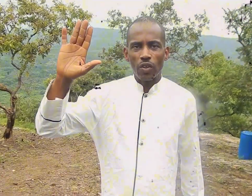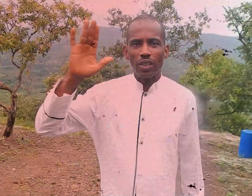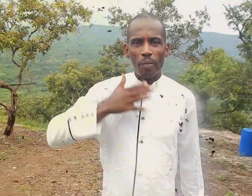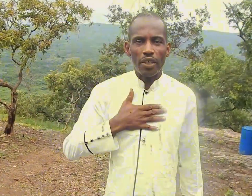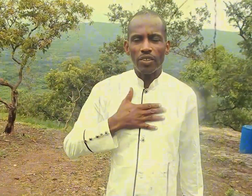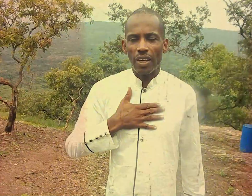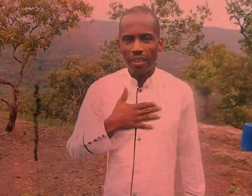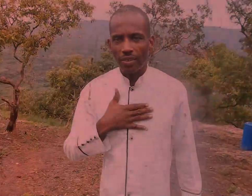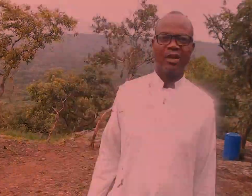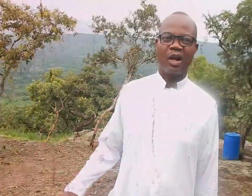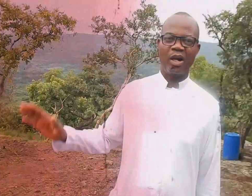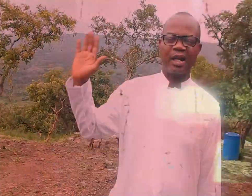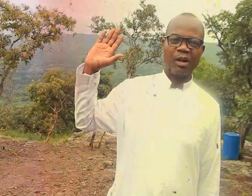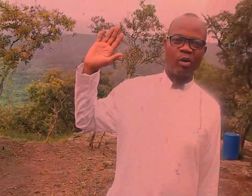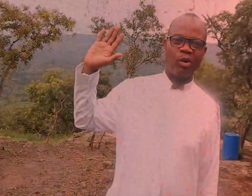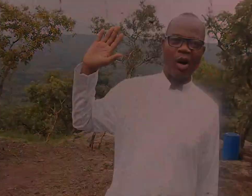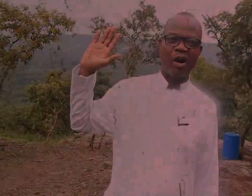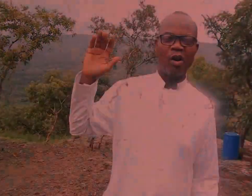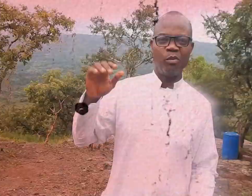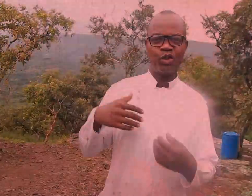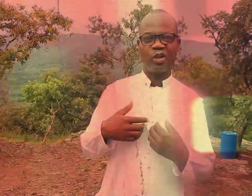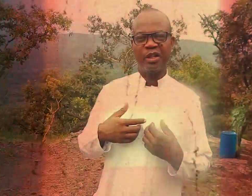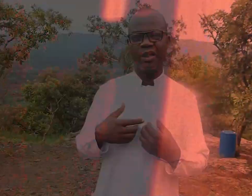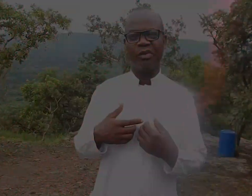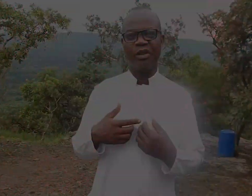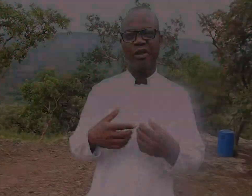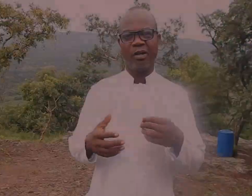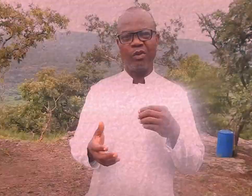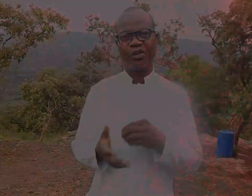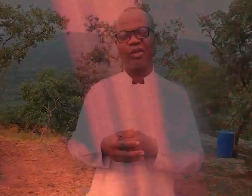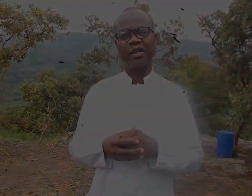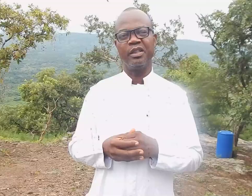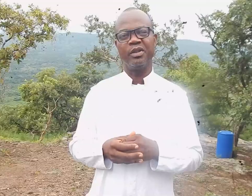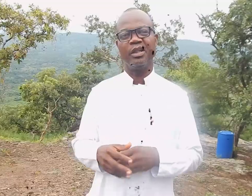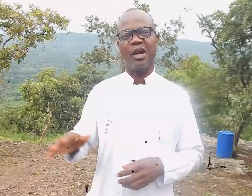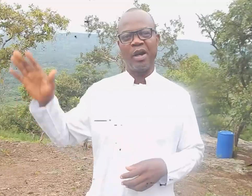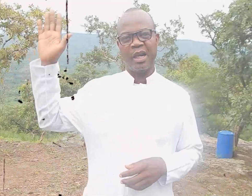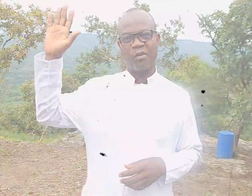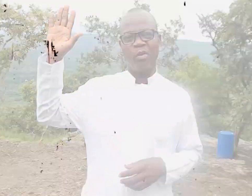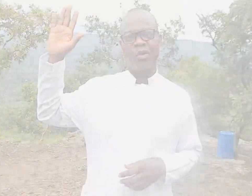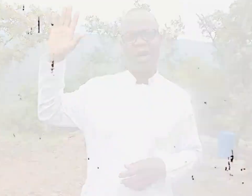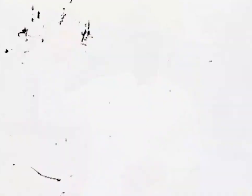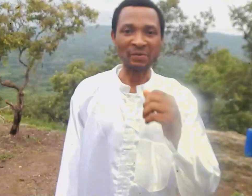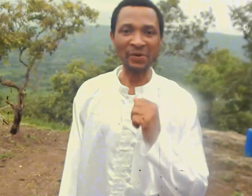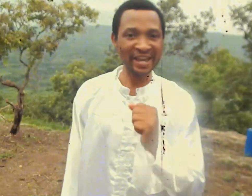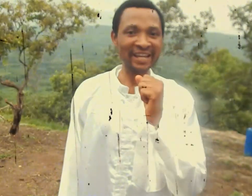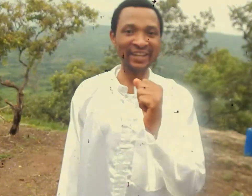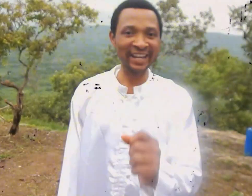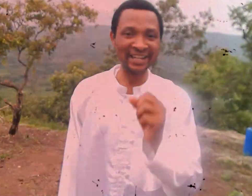us. I am an Israelite. We are the last